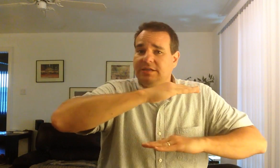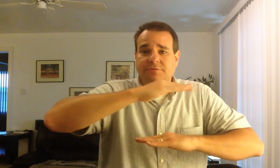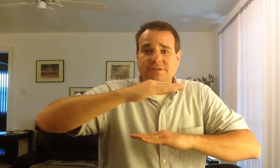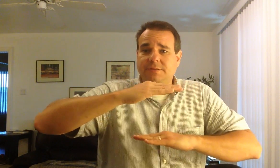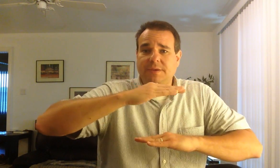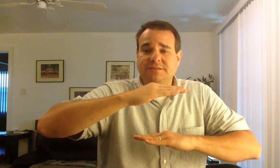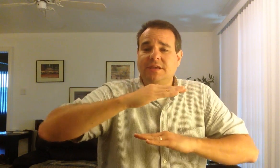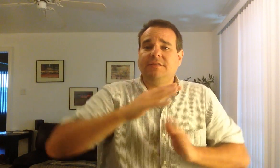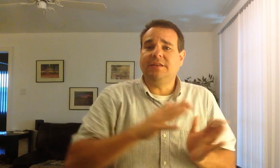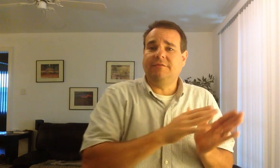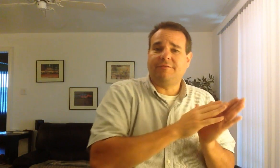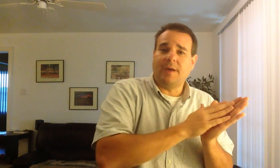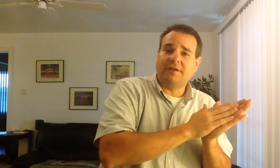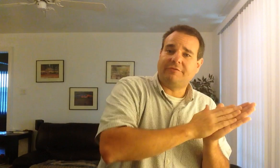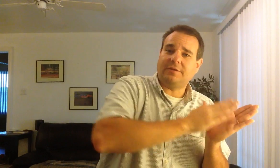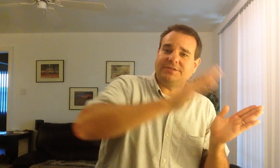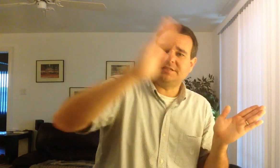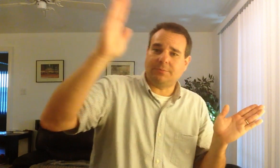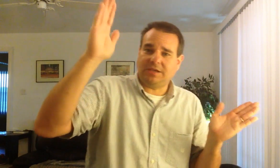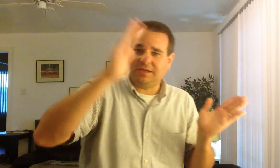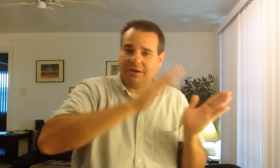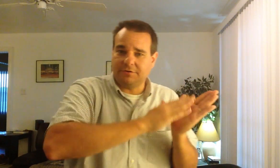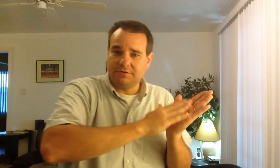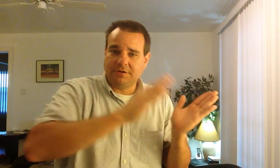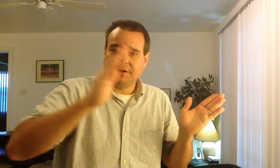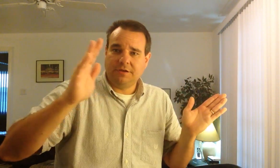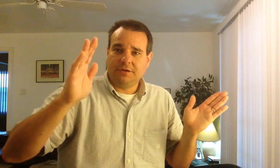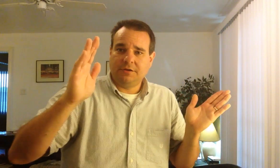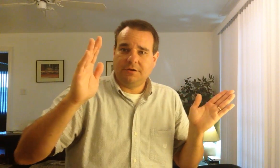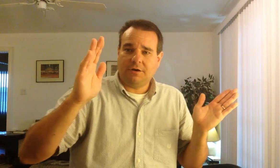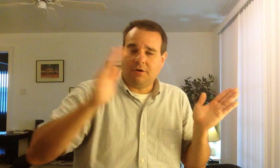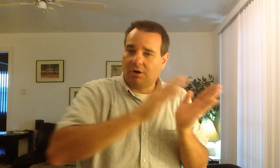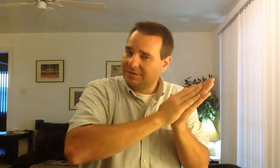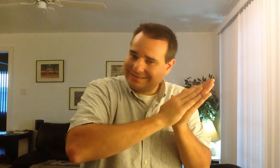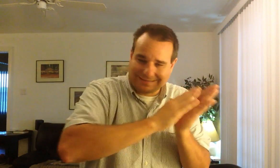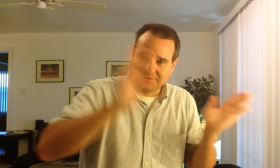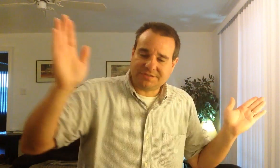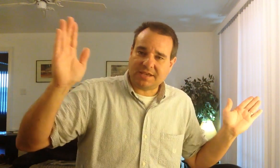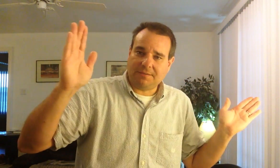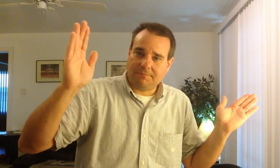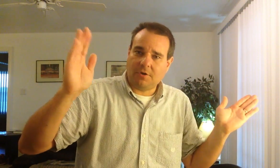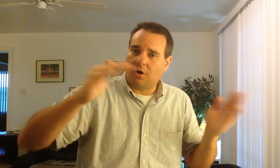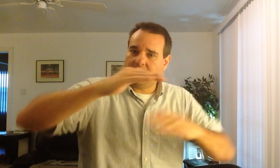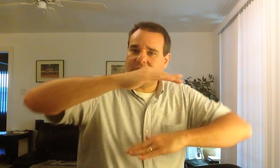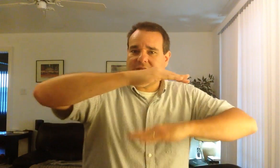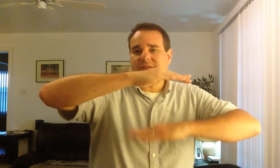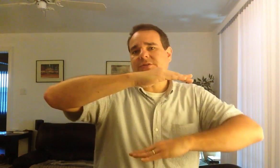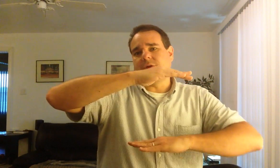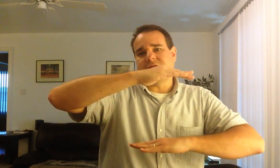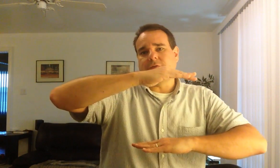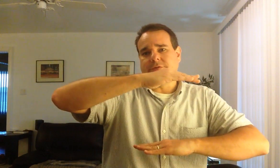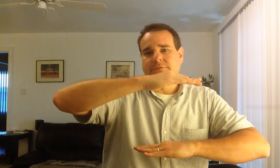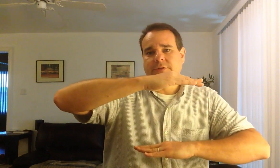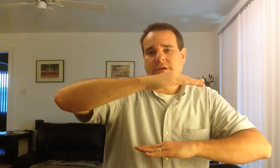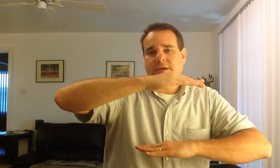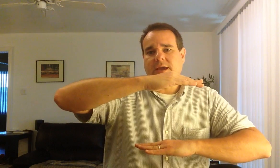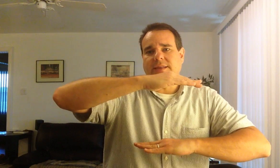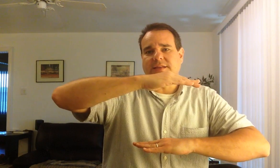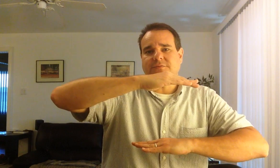decrease the bits, the amount of frequencies that we can hear are still the same. All it is is noise floor, and that's